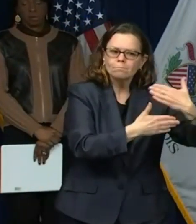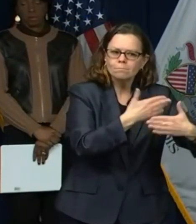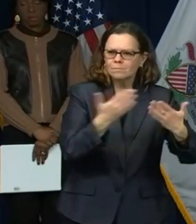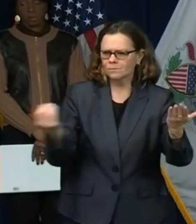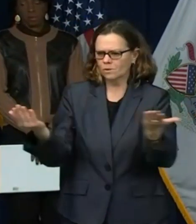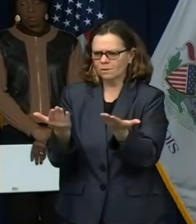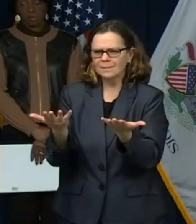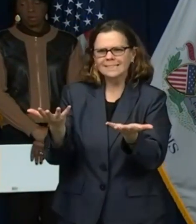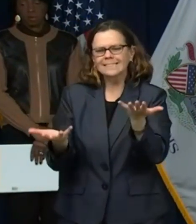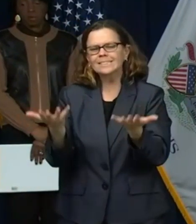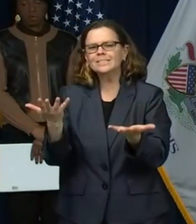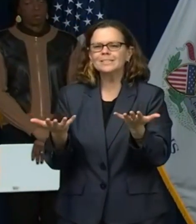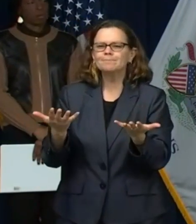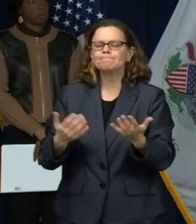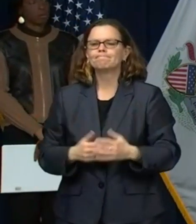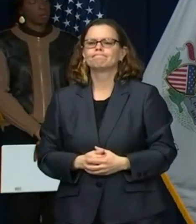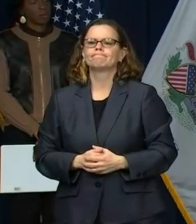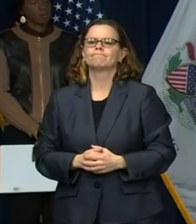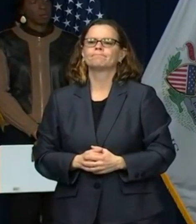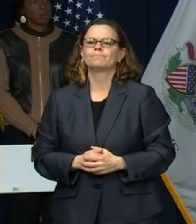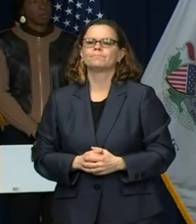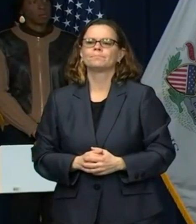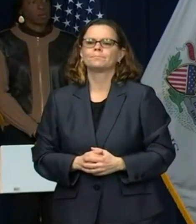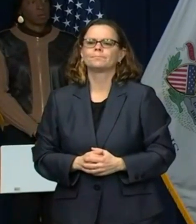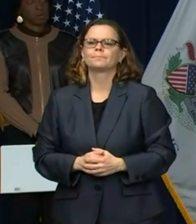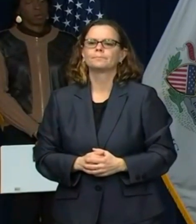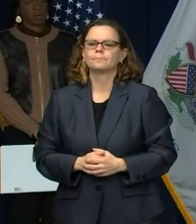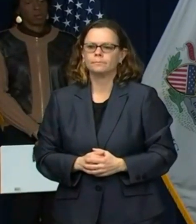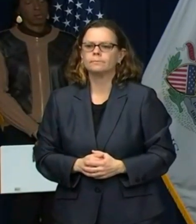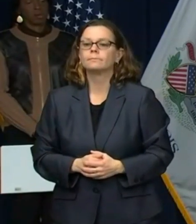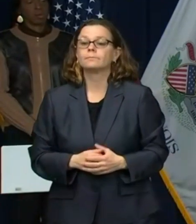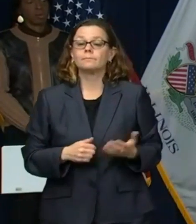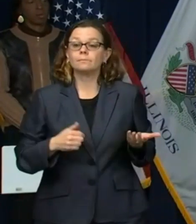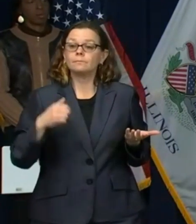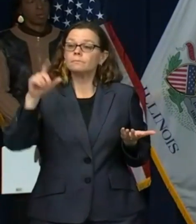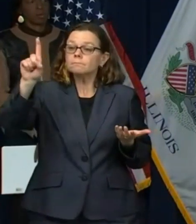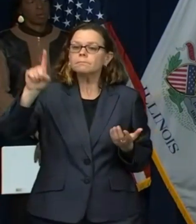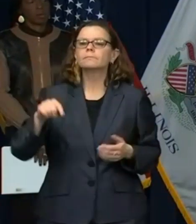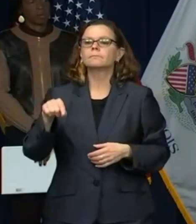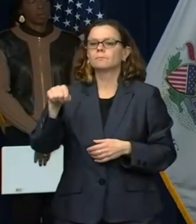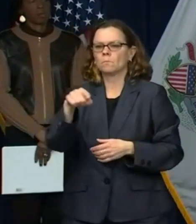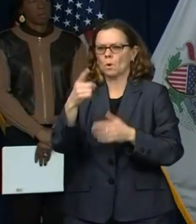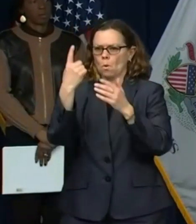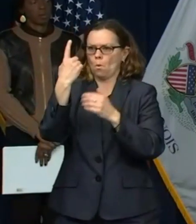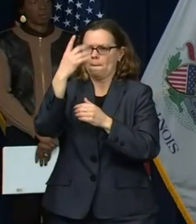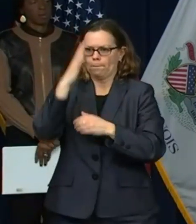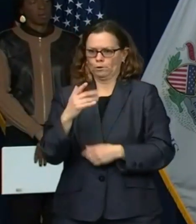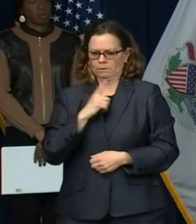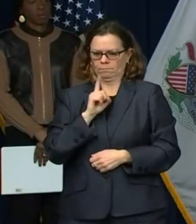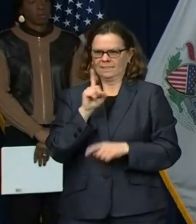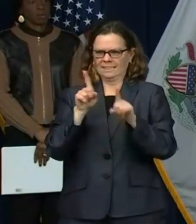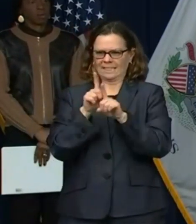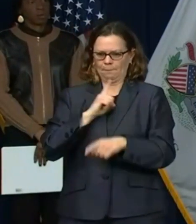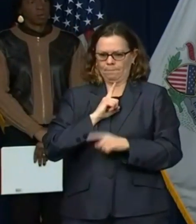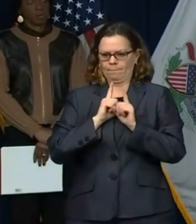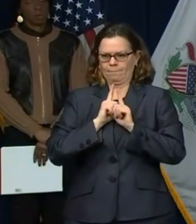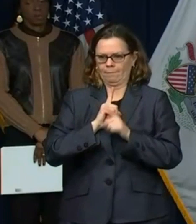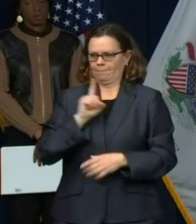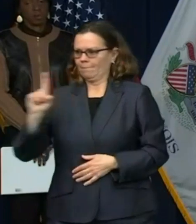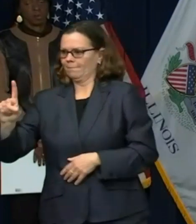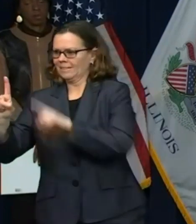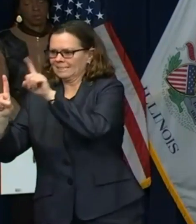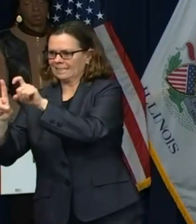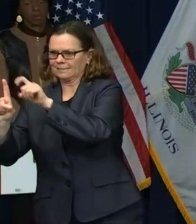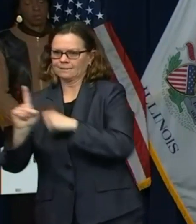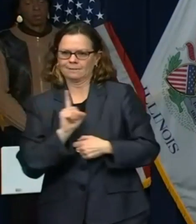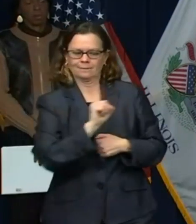and negatives. And by the way, running it twice through the same machine does not actually help, um, if you have a low, uh, positive,